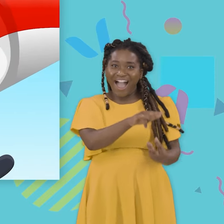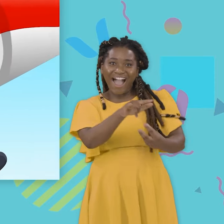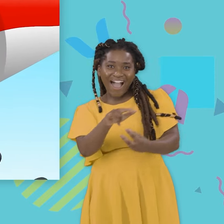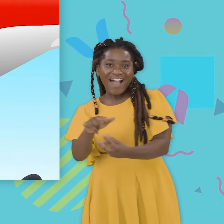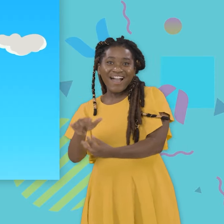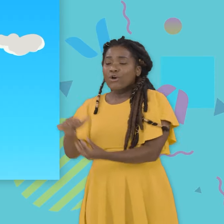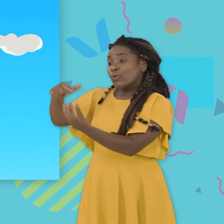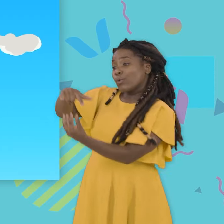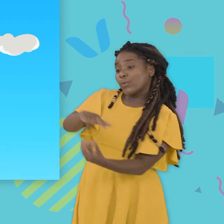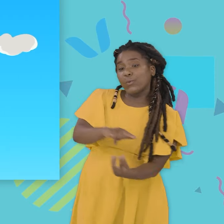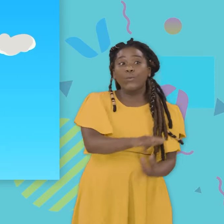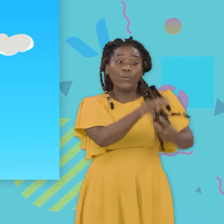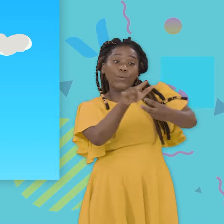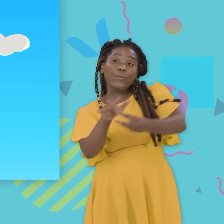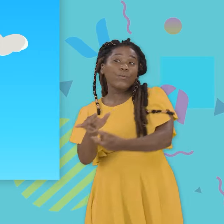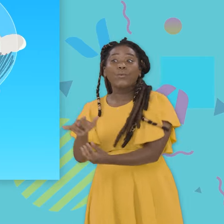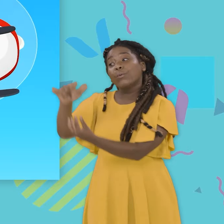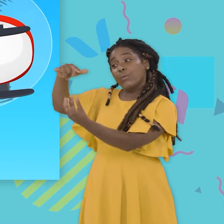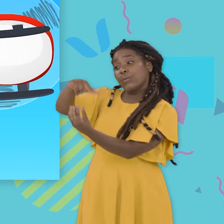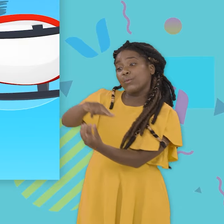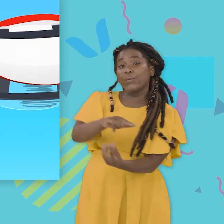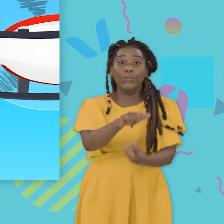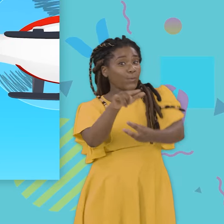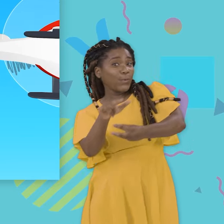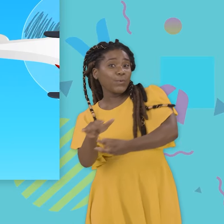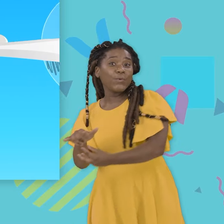It's a firefighting helicopter